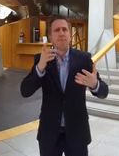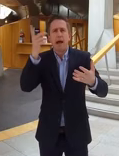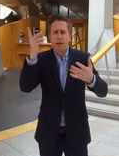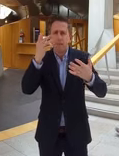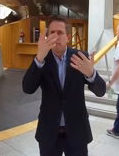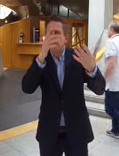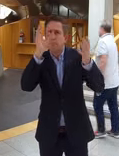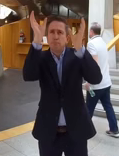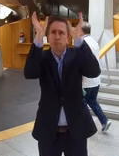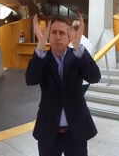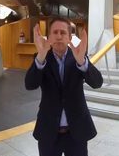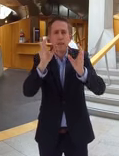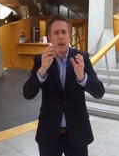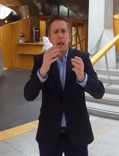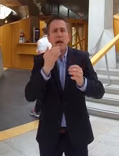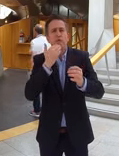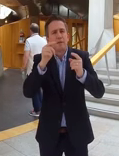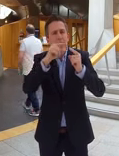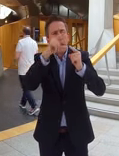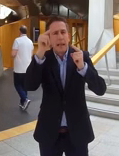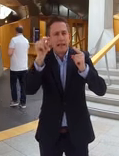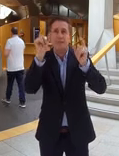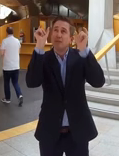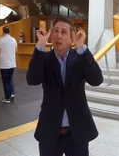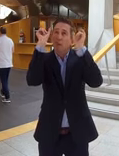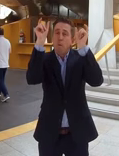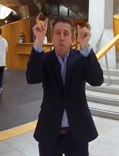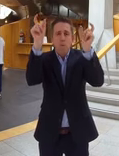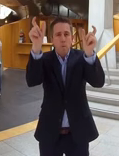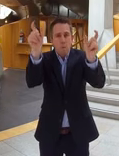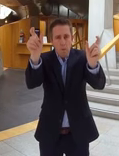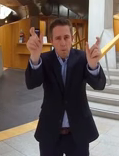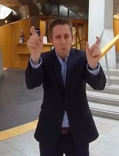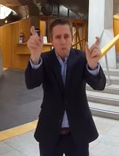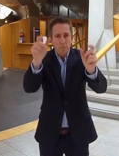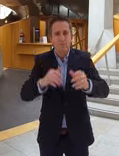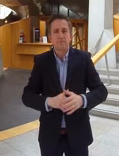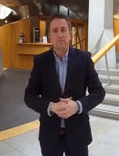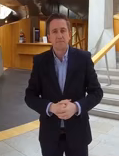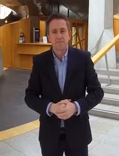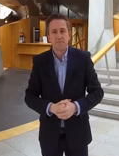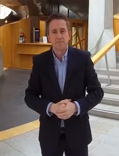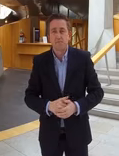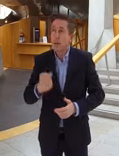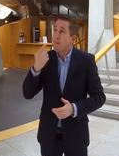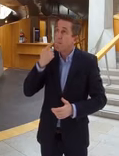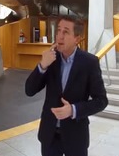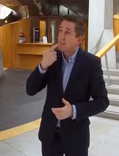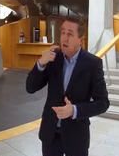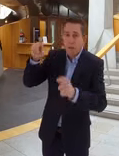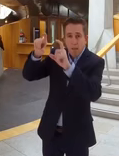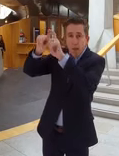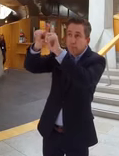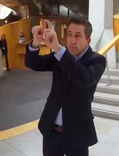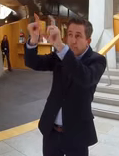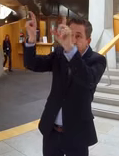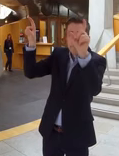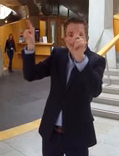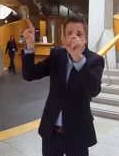branch and perhaps these are the canopy of leaves. Cut out in the metal above is a decorative map of